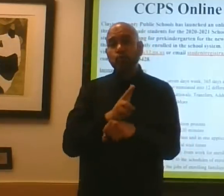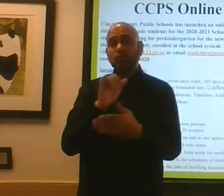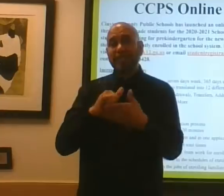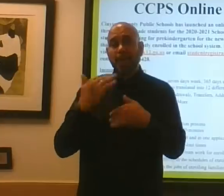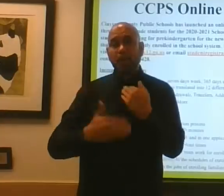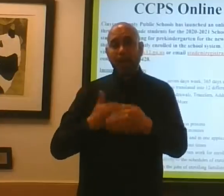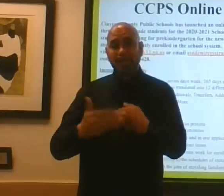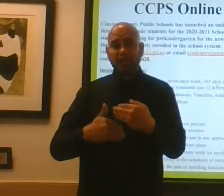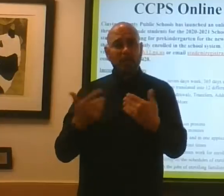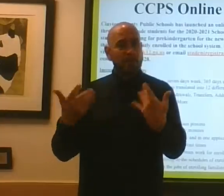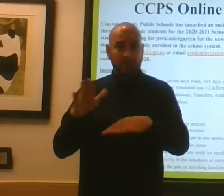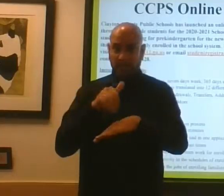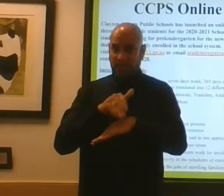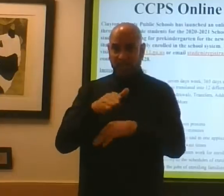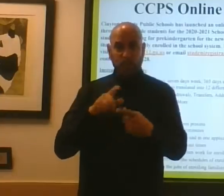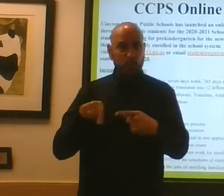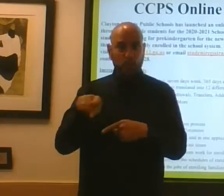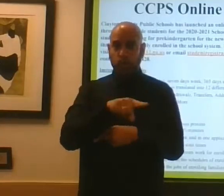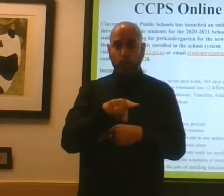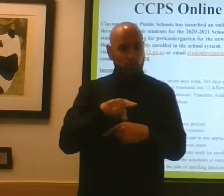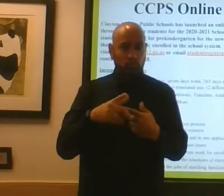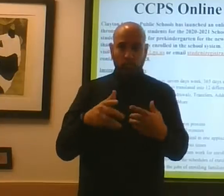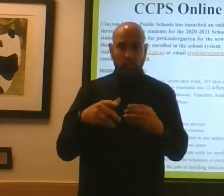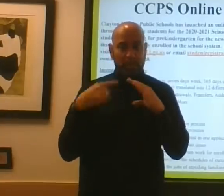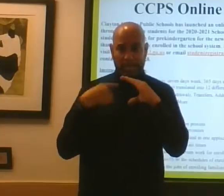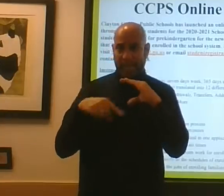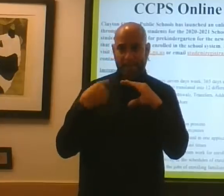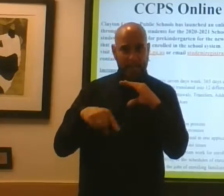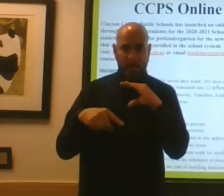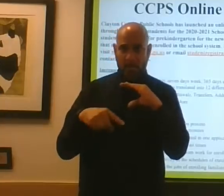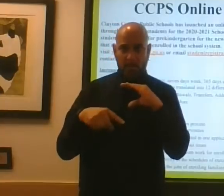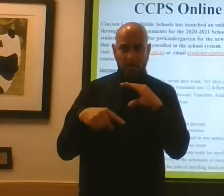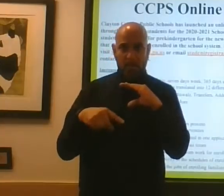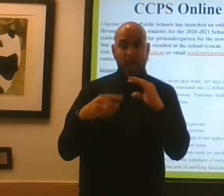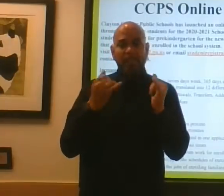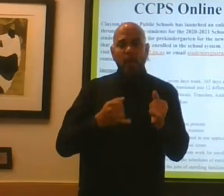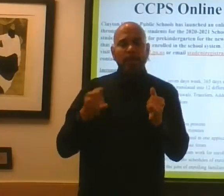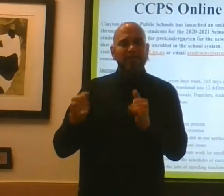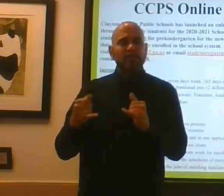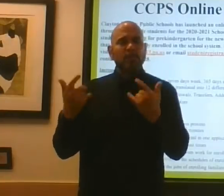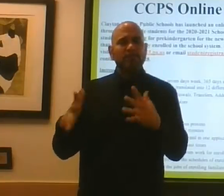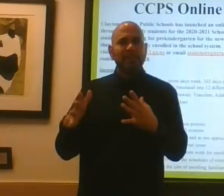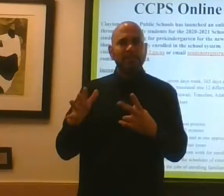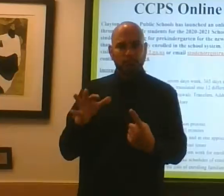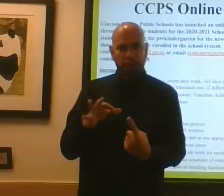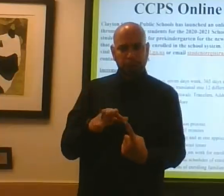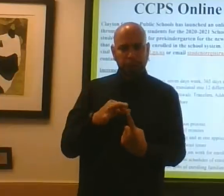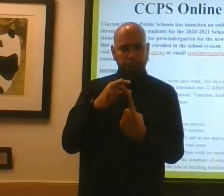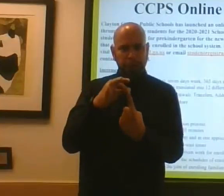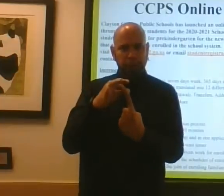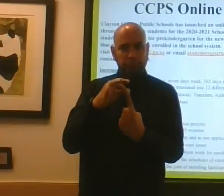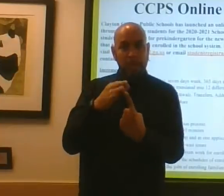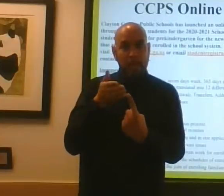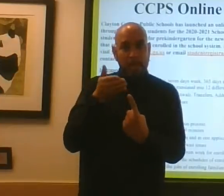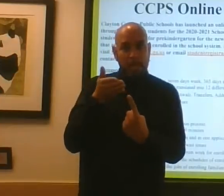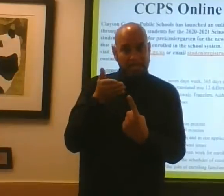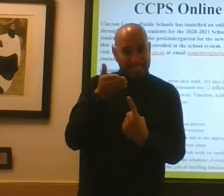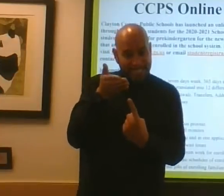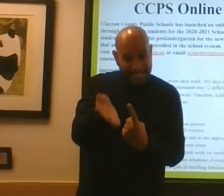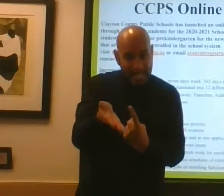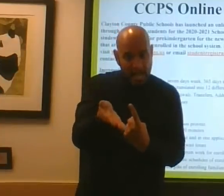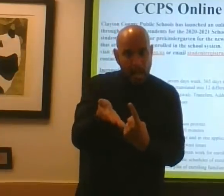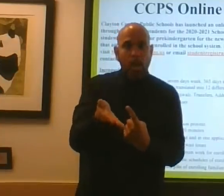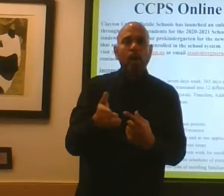It's been sent to you via email. There are individuals who are uniquely positioned to support you if you have